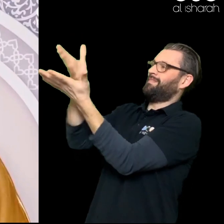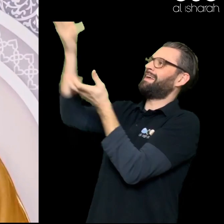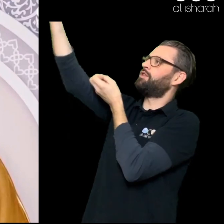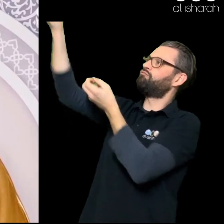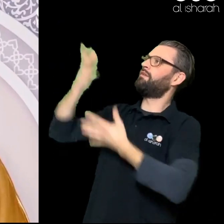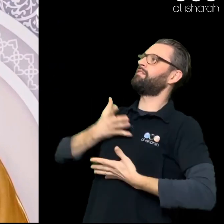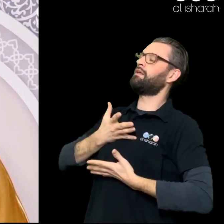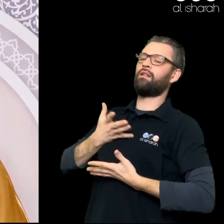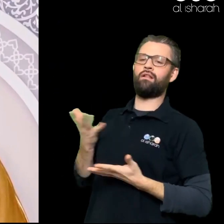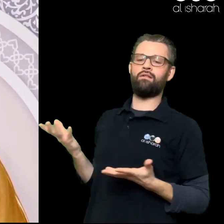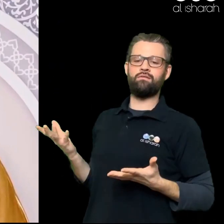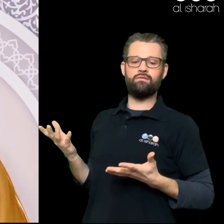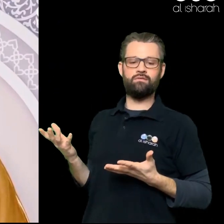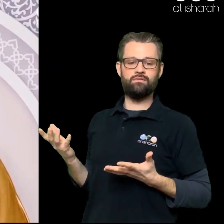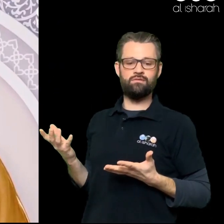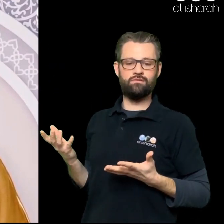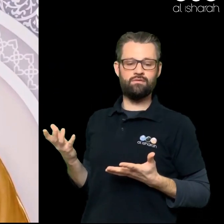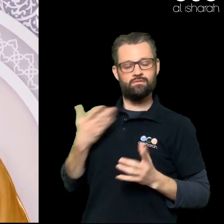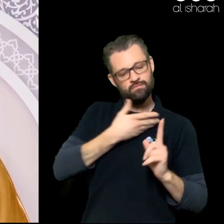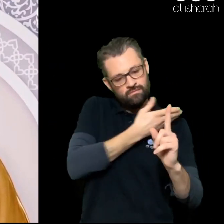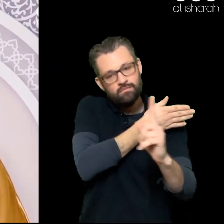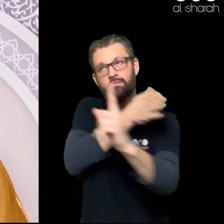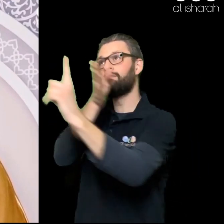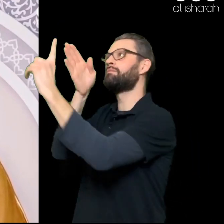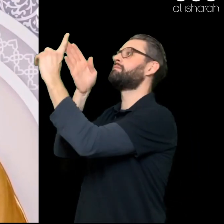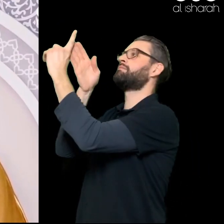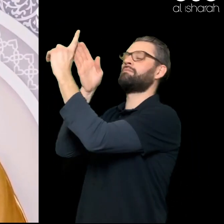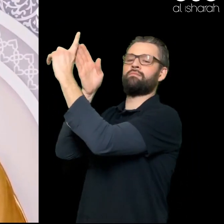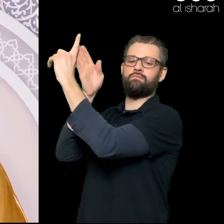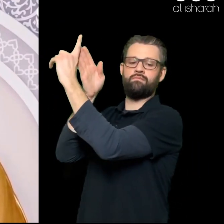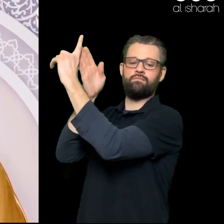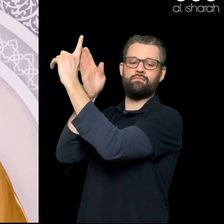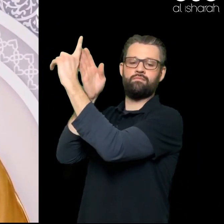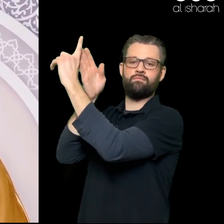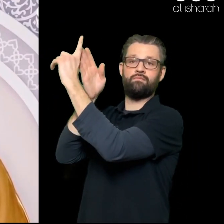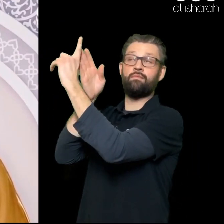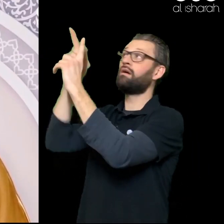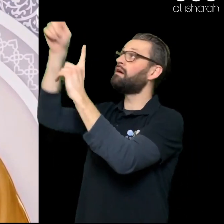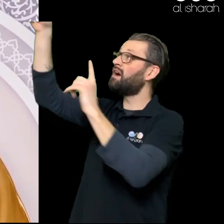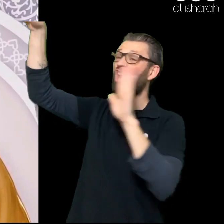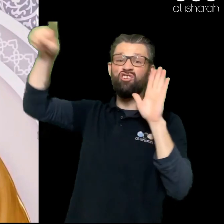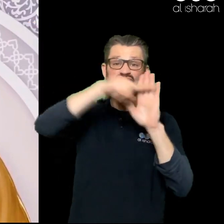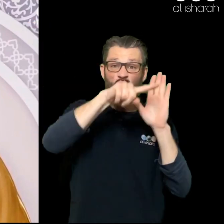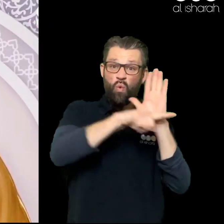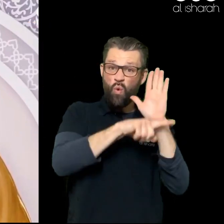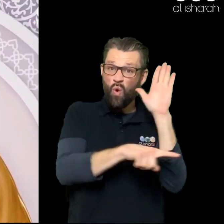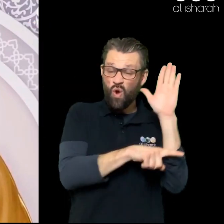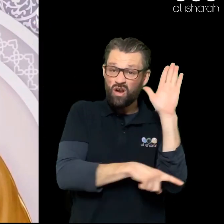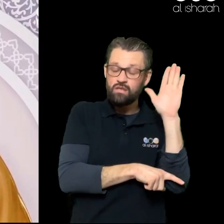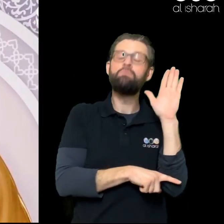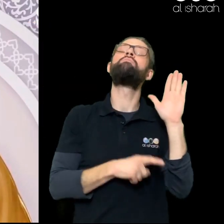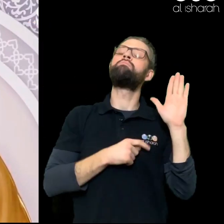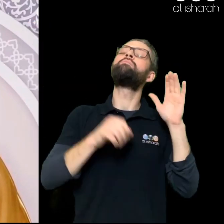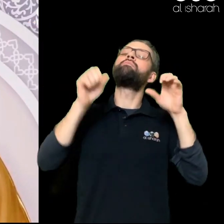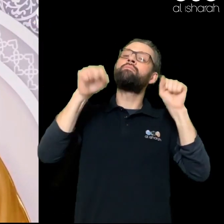grant us The contentment We are searching for In this world And the next Allah has never promised You material things